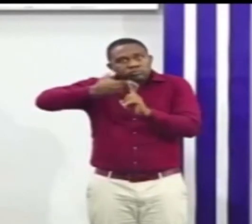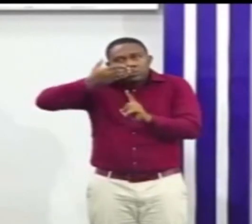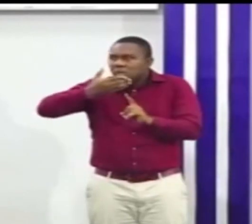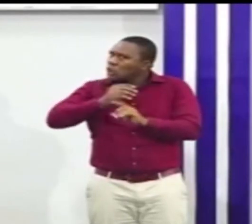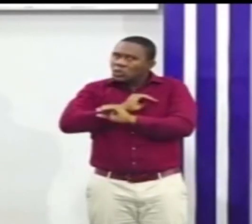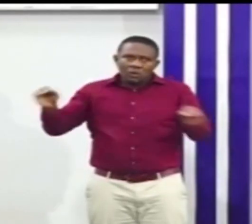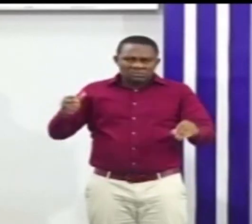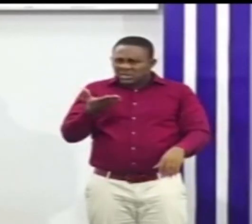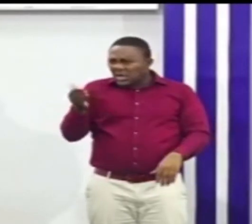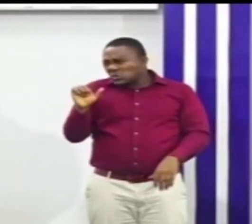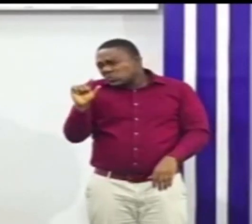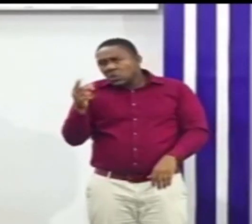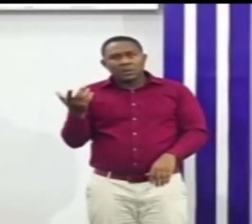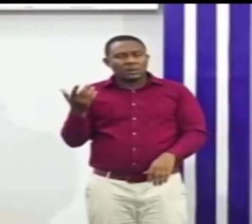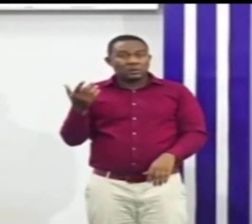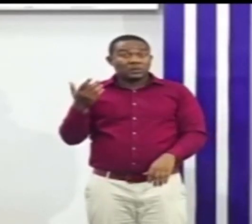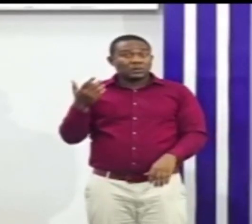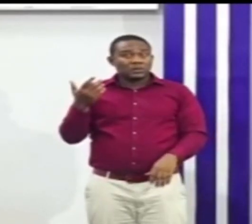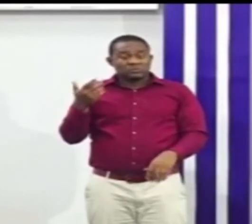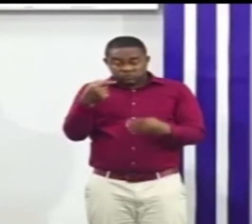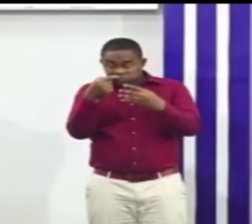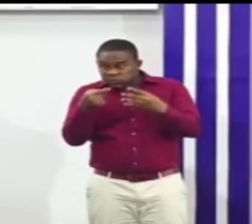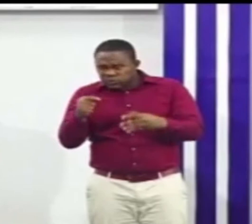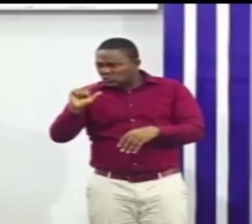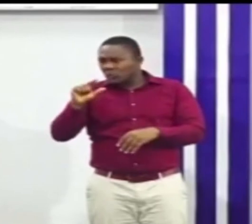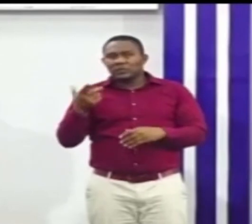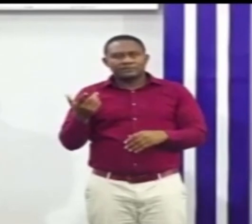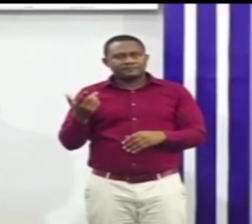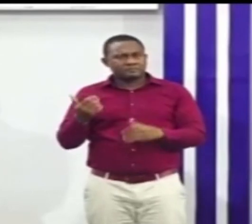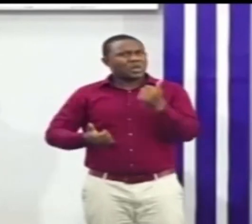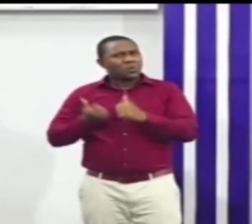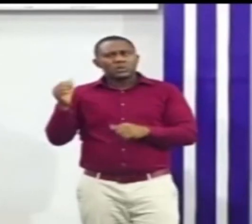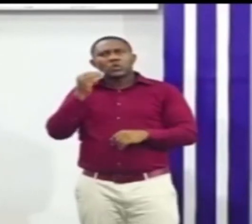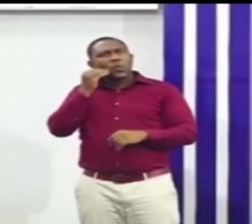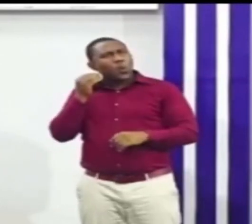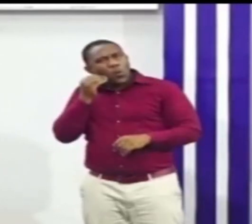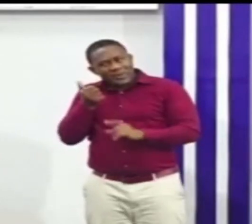our at-home treatment centers and mainly at the isolation centers.